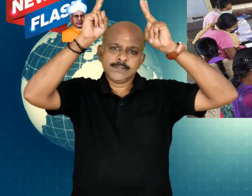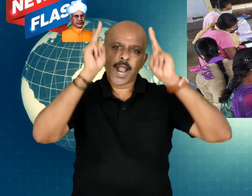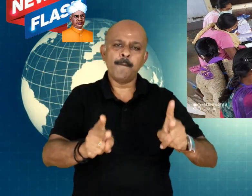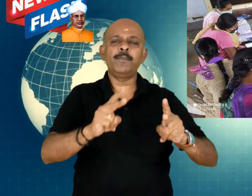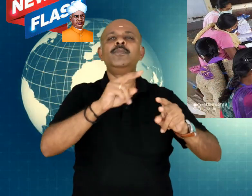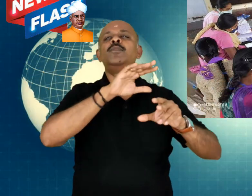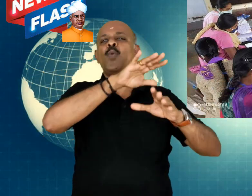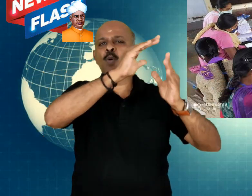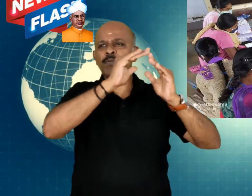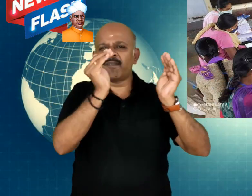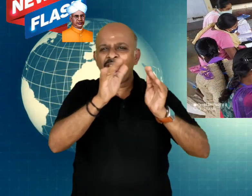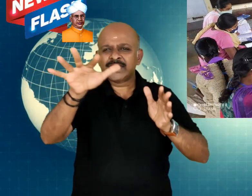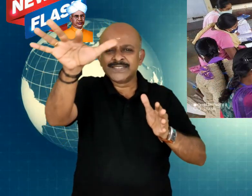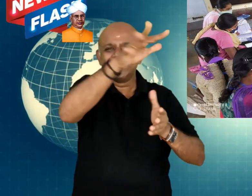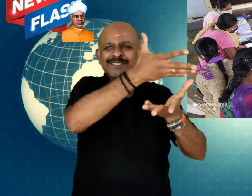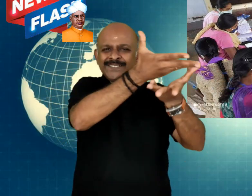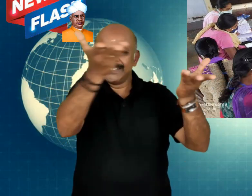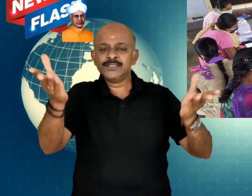Due to the lockdown, they couldn't go back home.